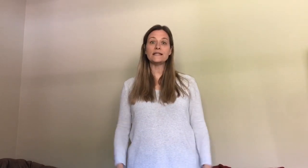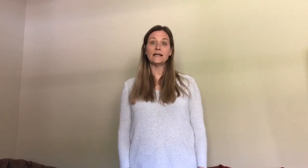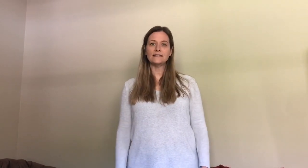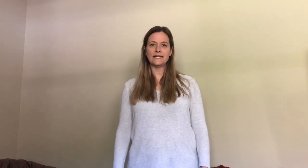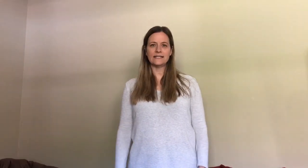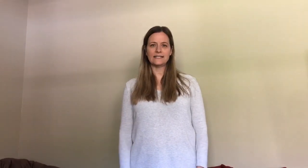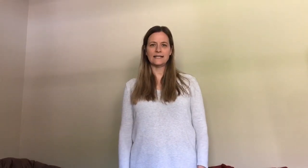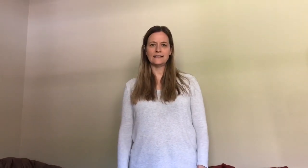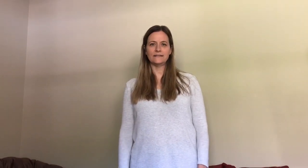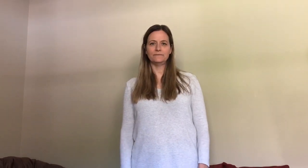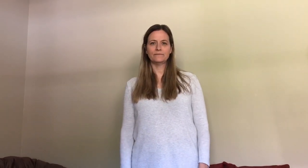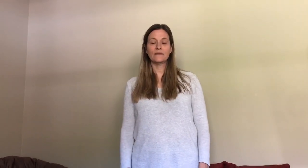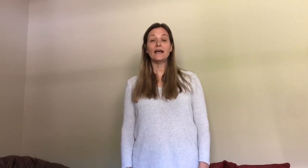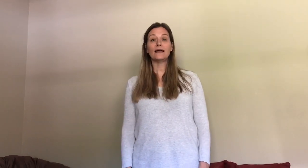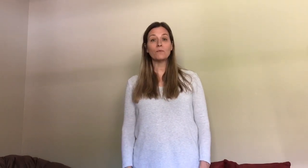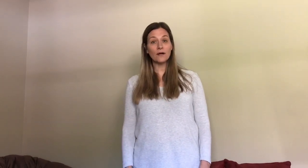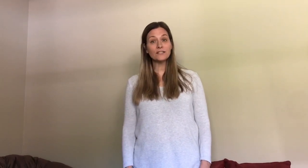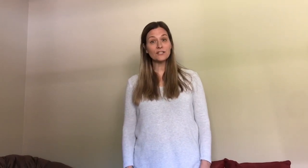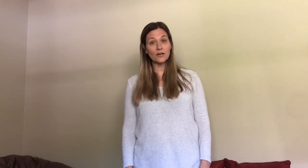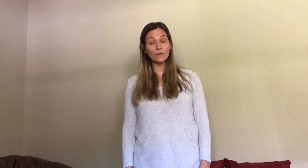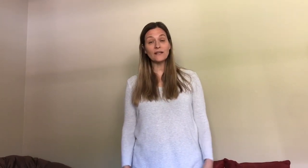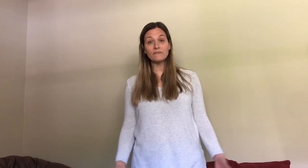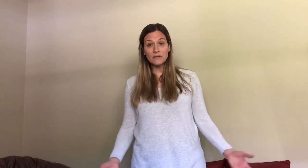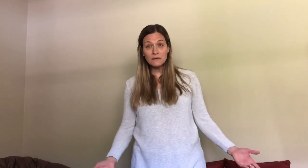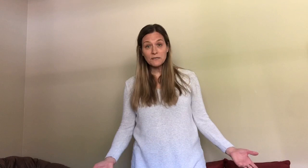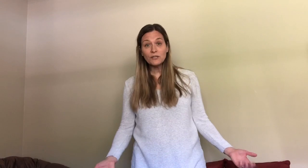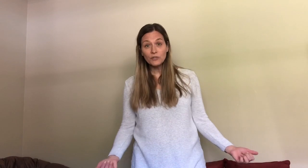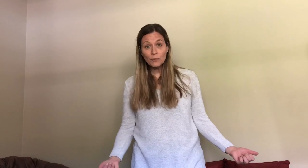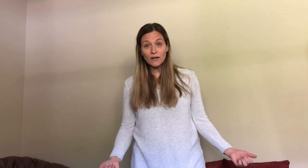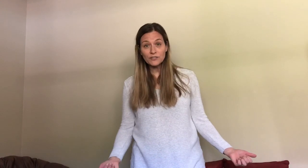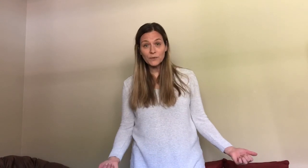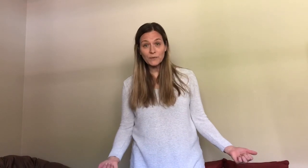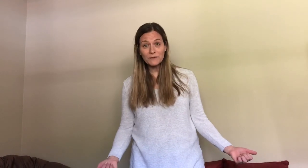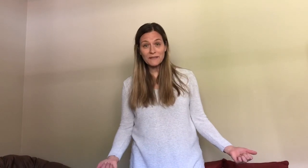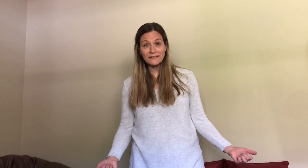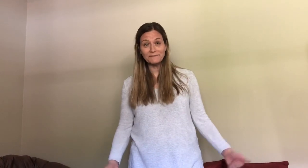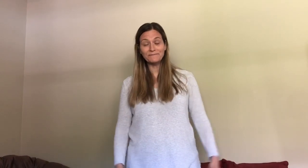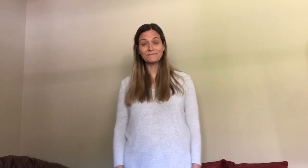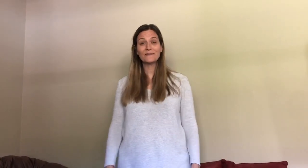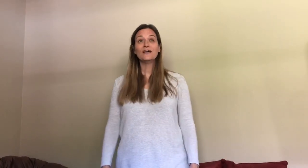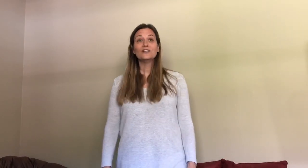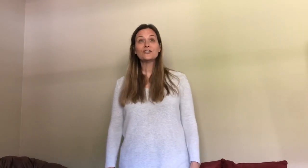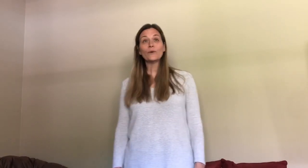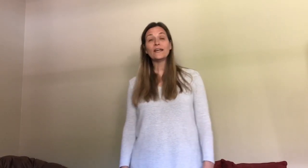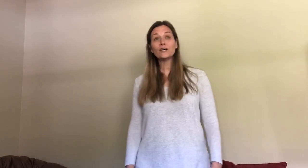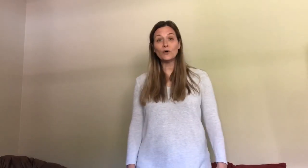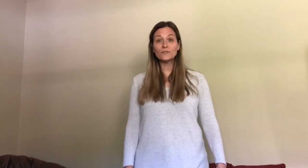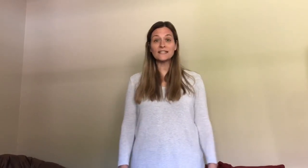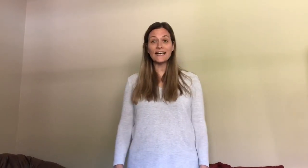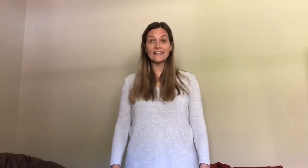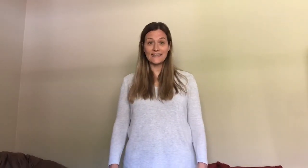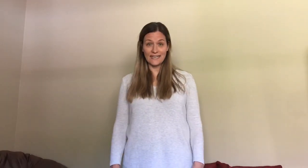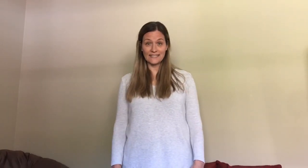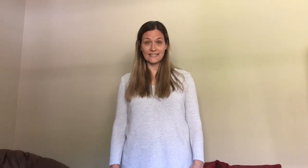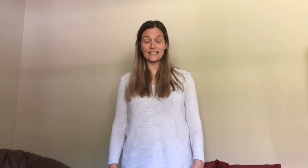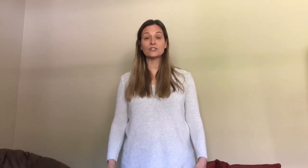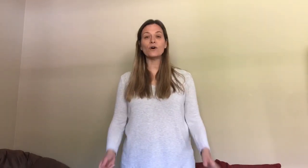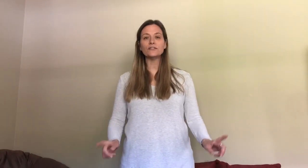dance idea and I wanted to know if maybe you want to do it with me so it goes like this it's called the